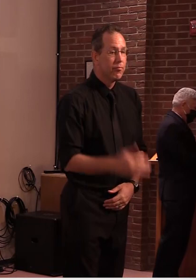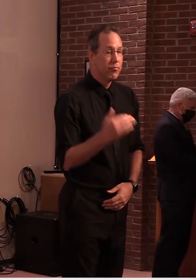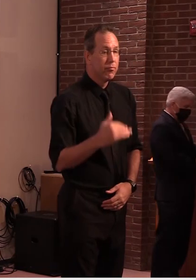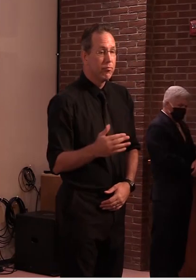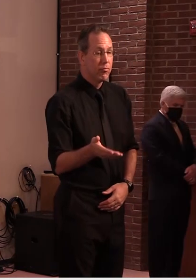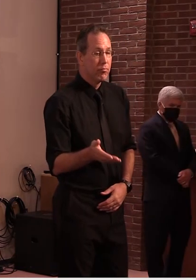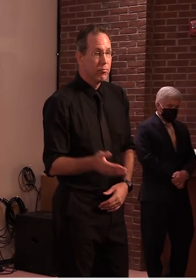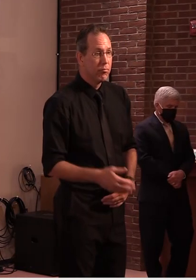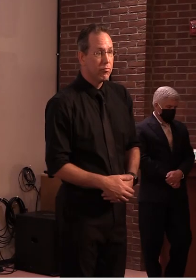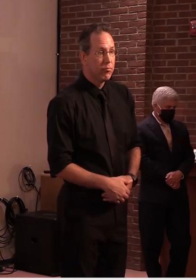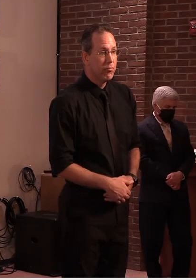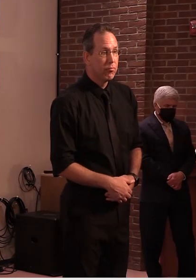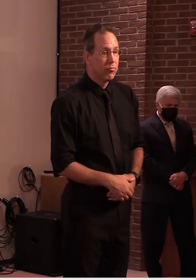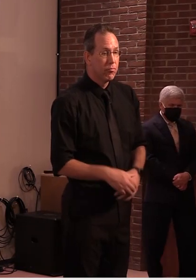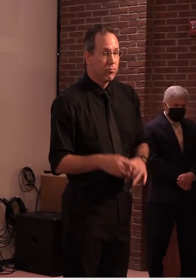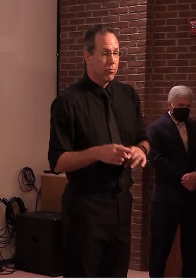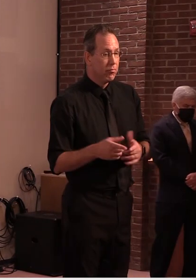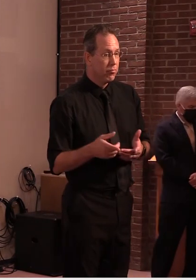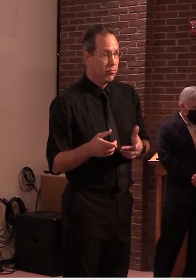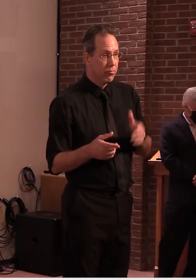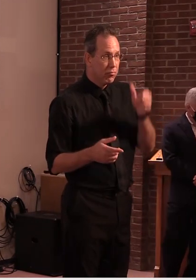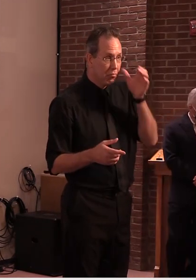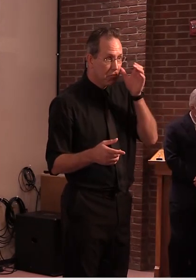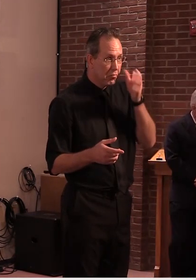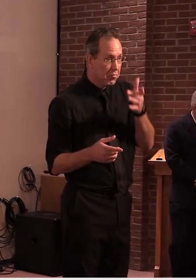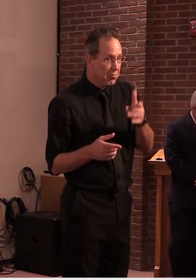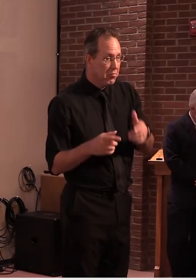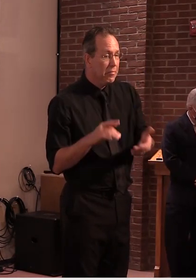kathy associated press it's star six to unmute